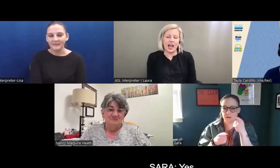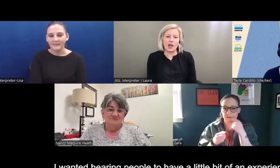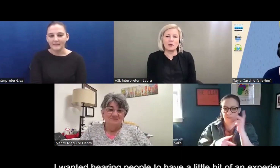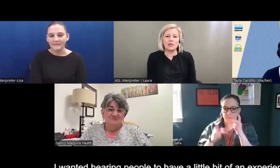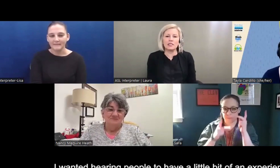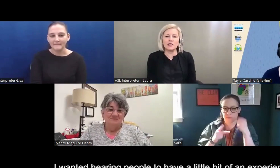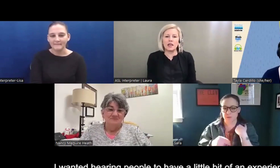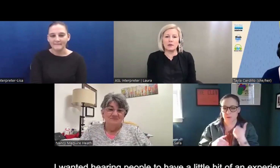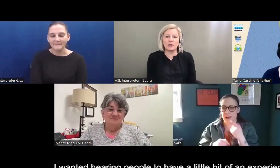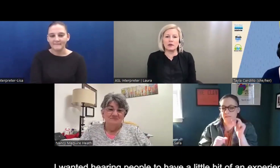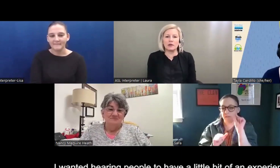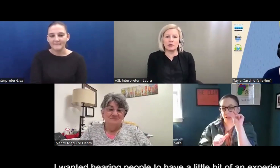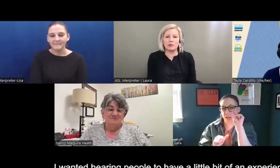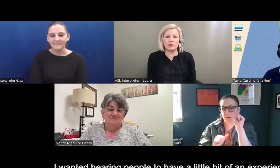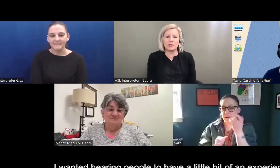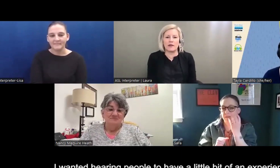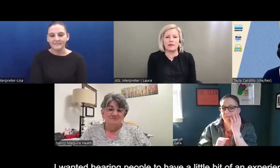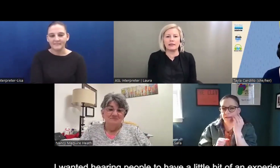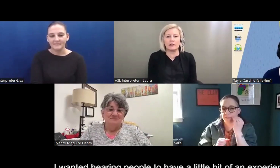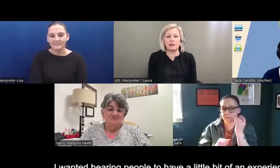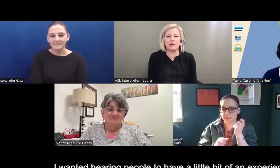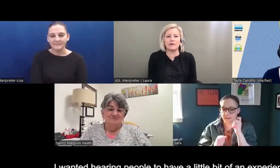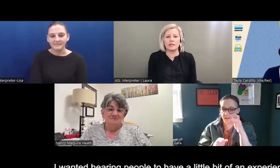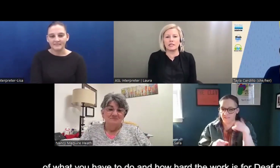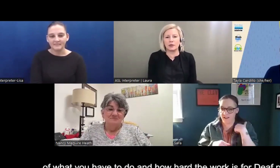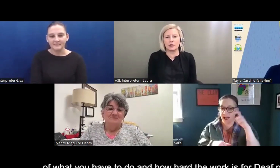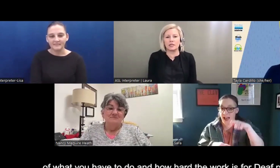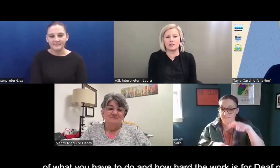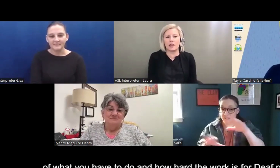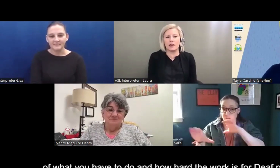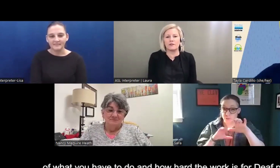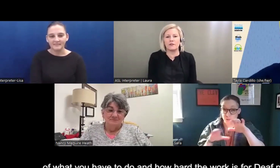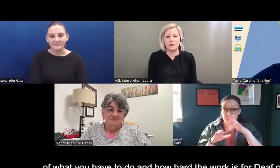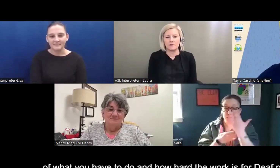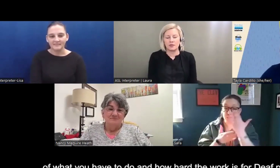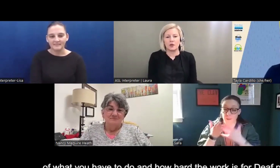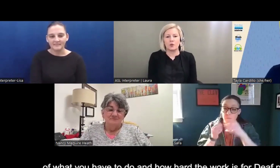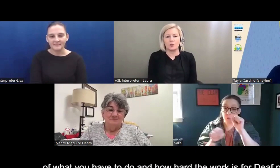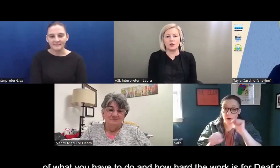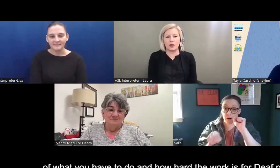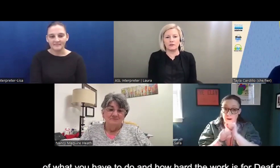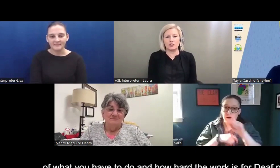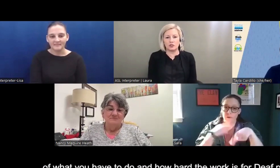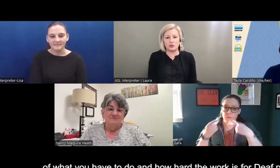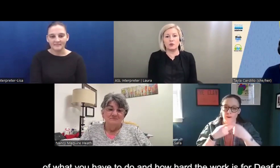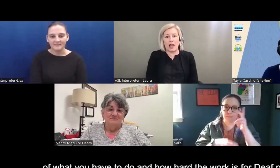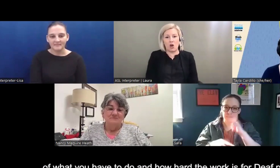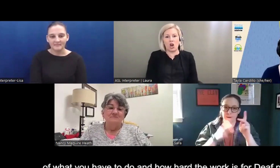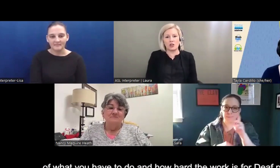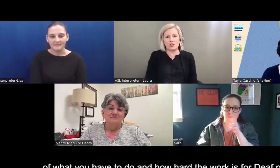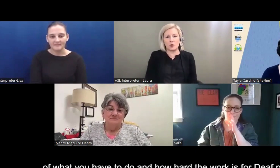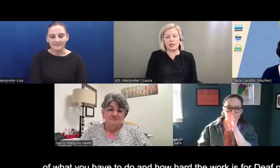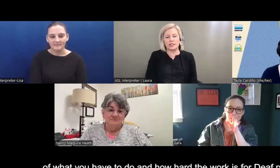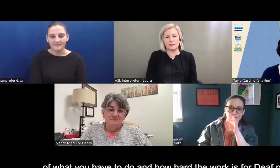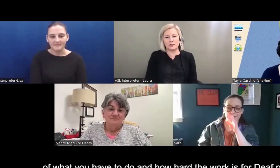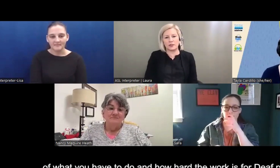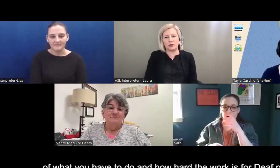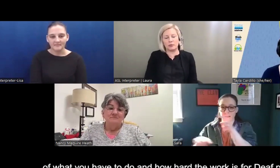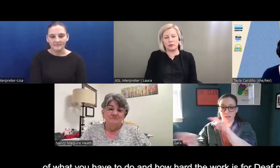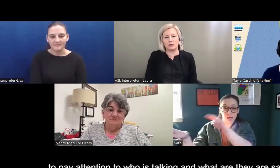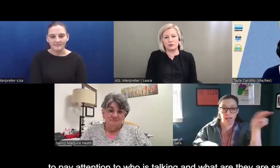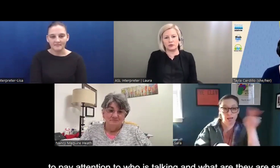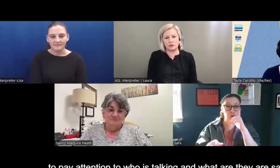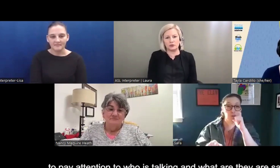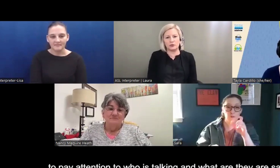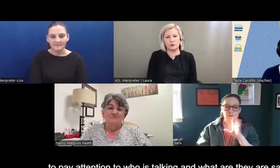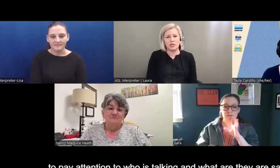Yeah, I wanted, um, hearing people to have a little bit of an experience of what you have to do and how hard the work is for deaf